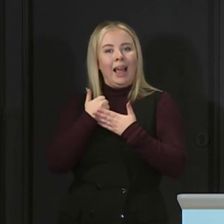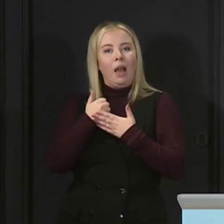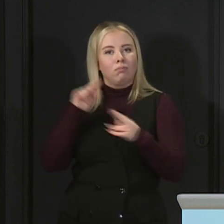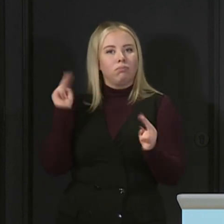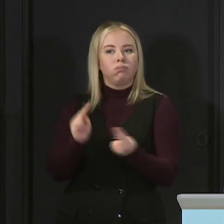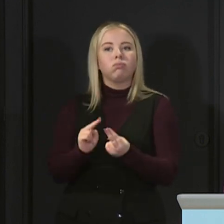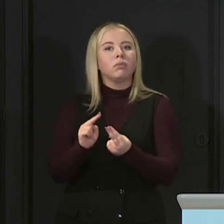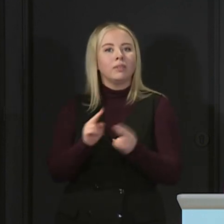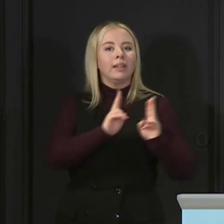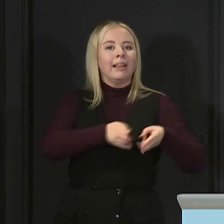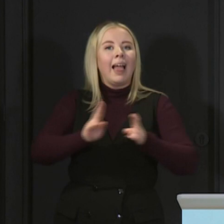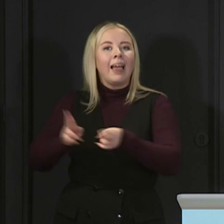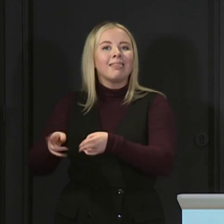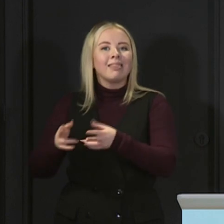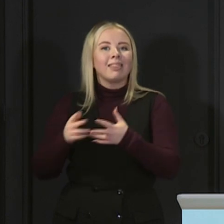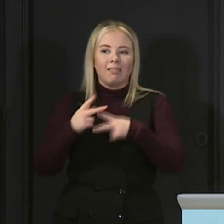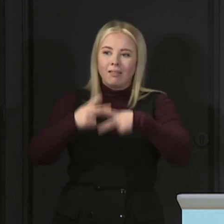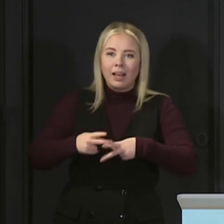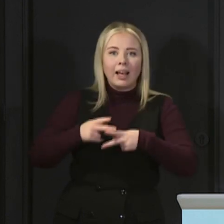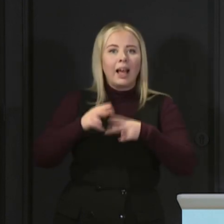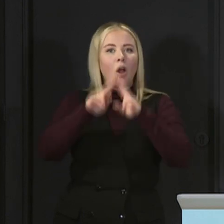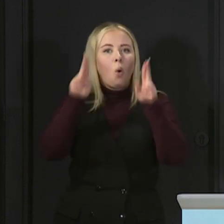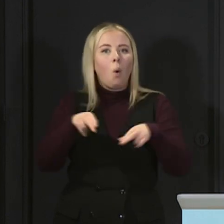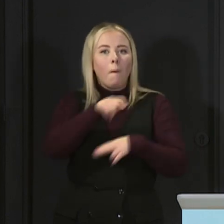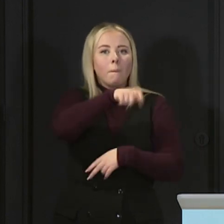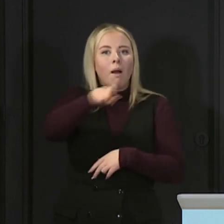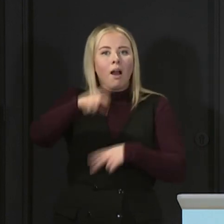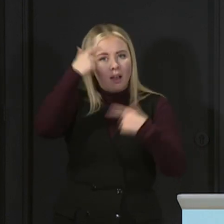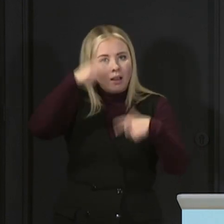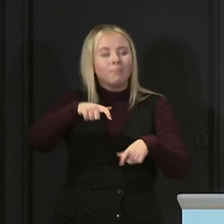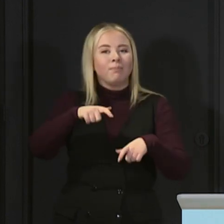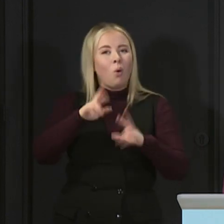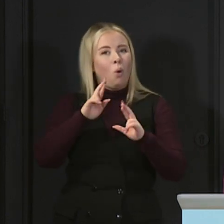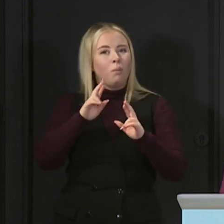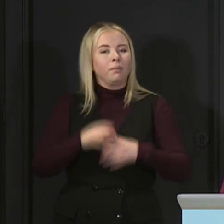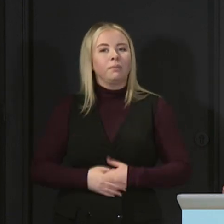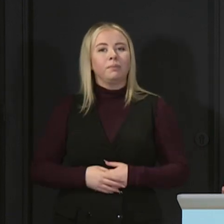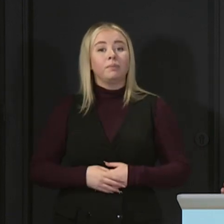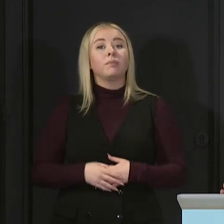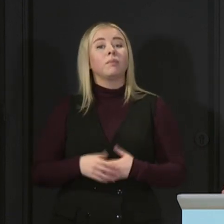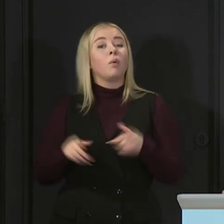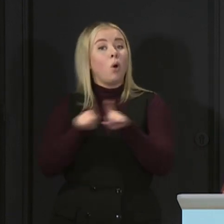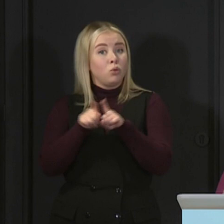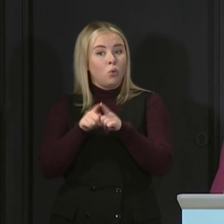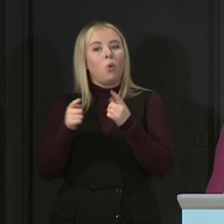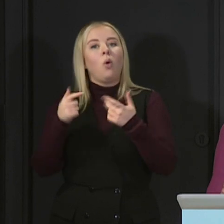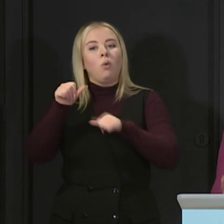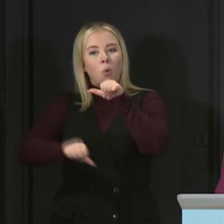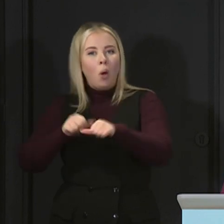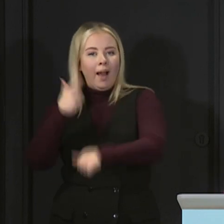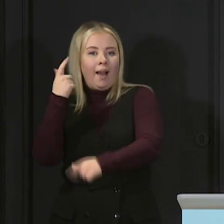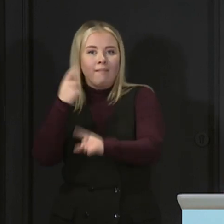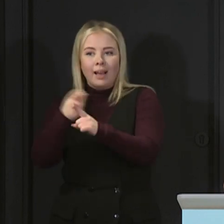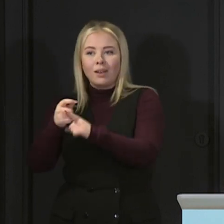home residents becoming ill with the virus. In addition, the programme for vaccinating all people over the age of 80